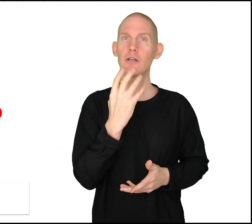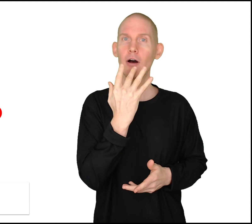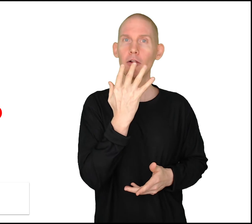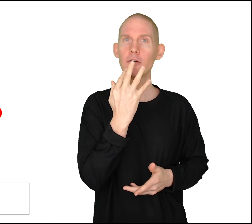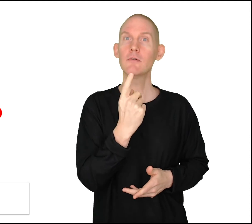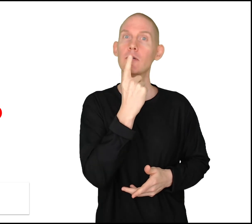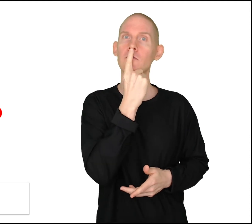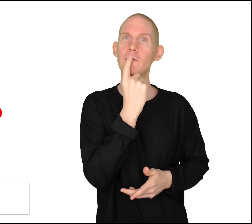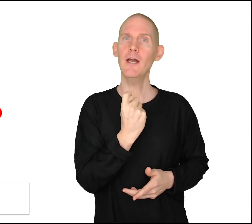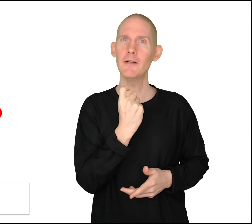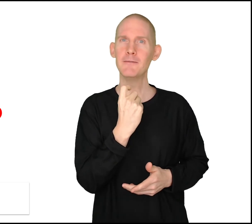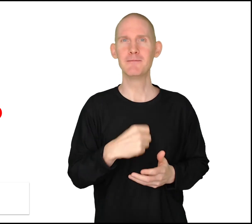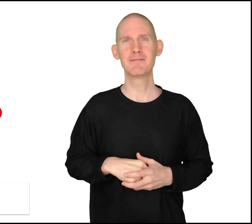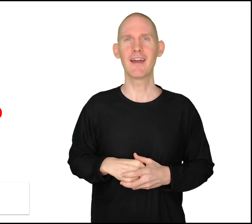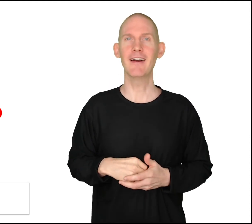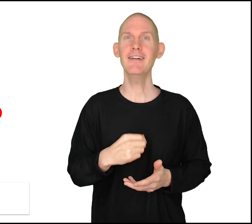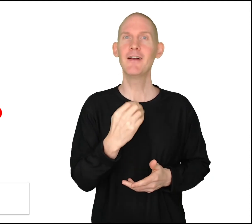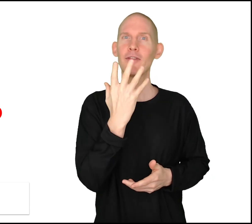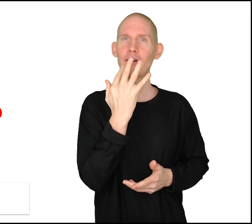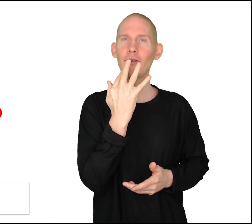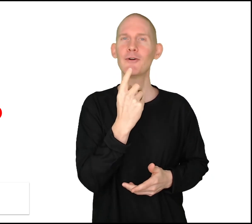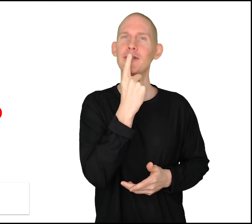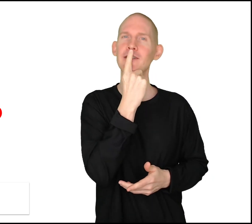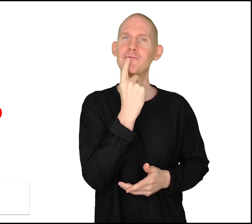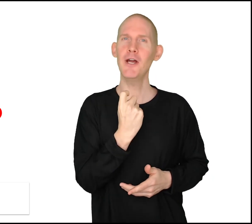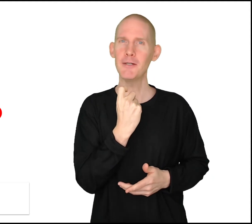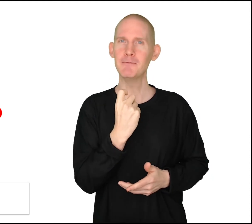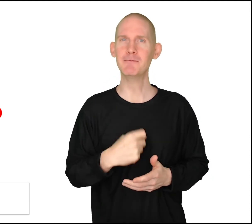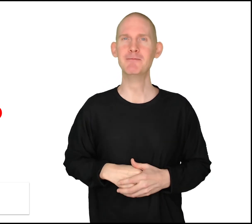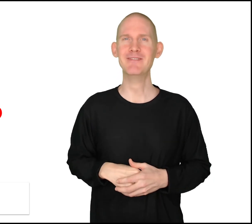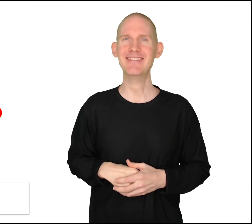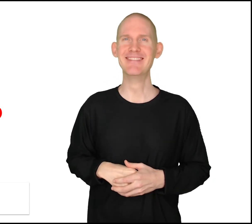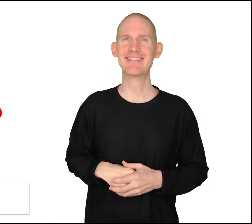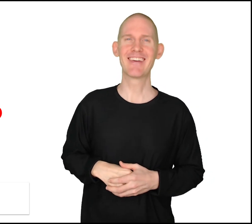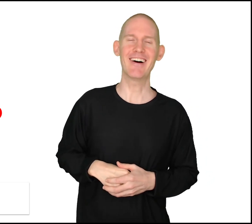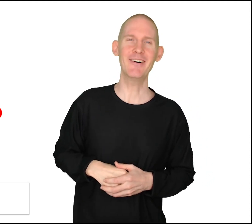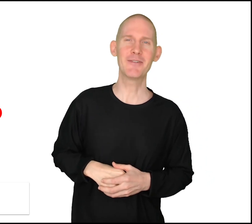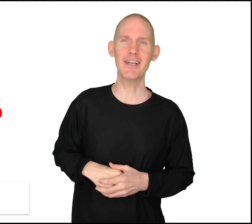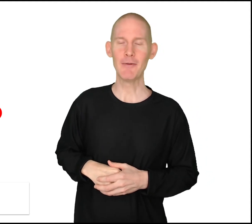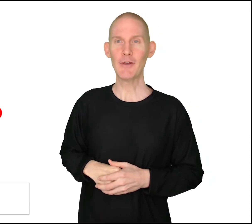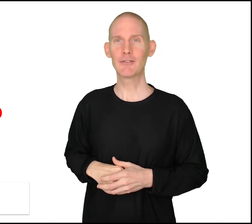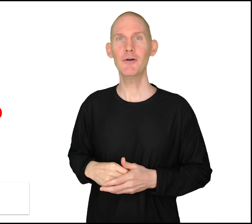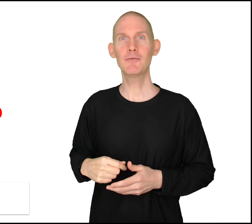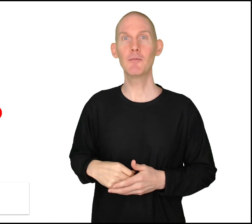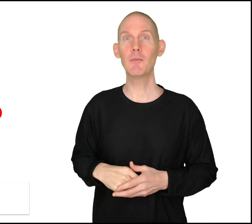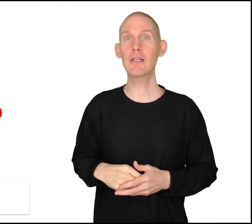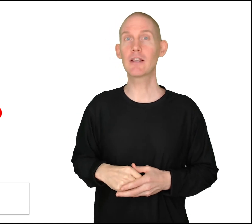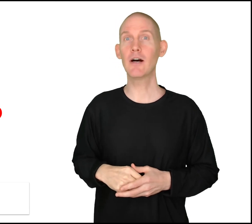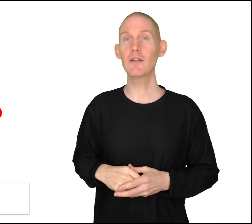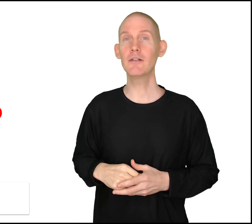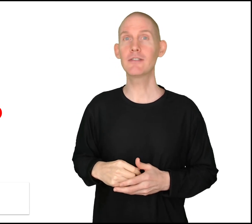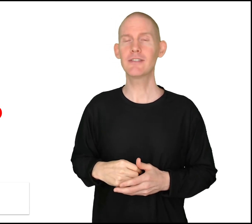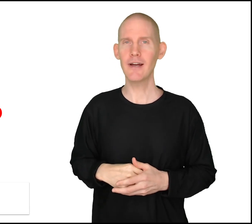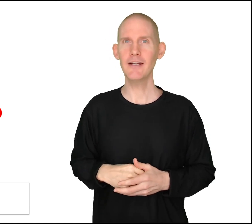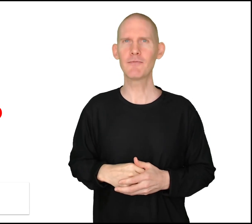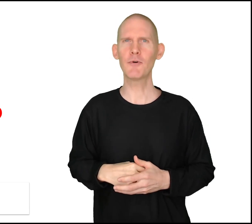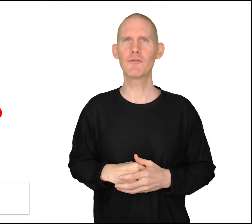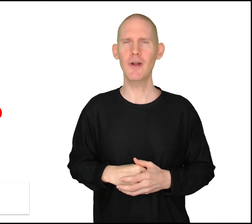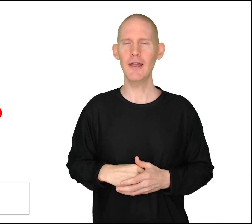Color red. Uh-huh. The color is red. Alright, so when we make the color sign for red,